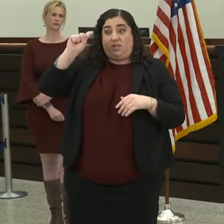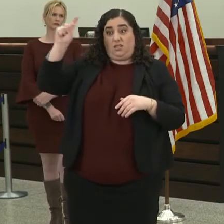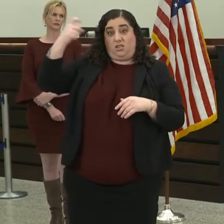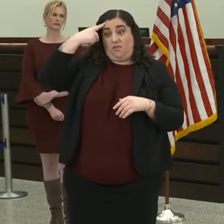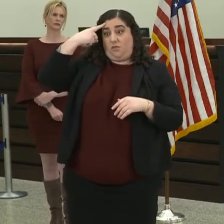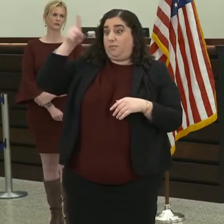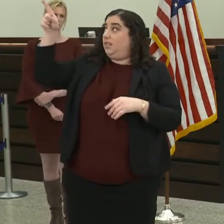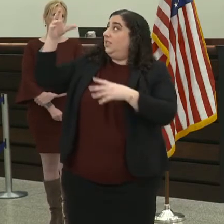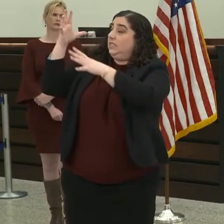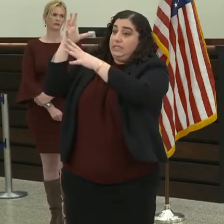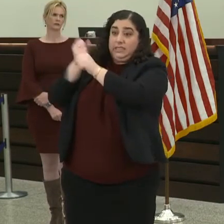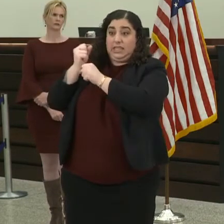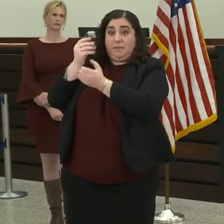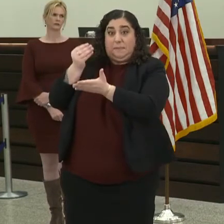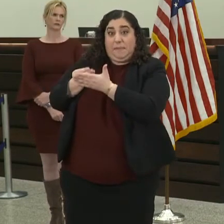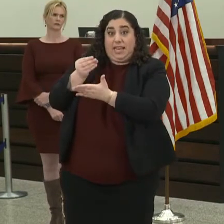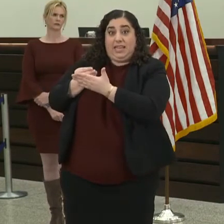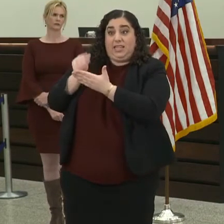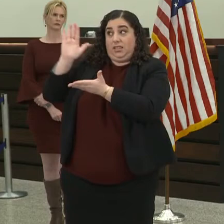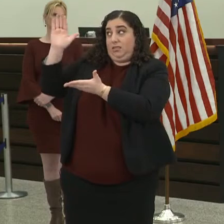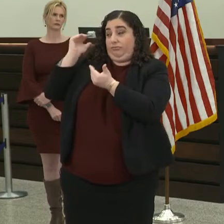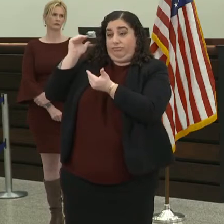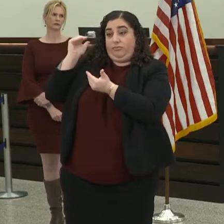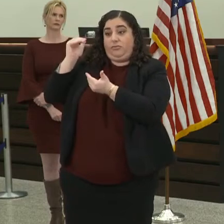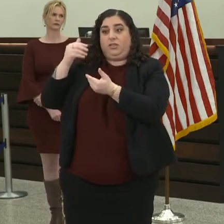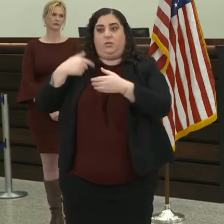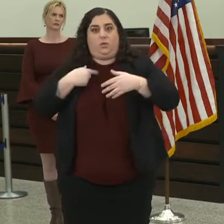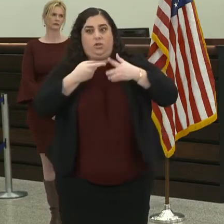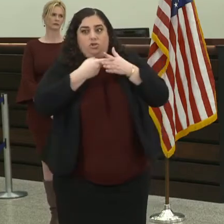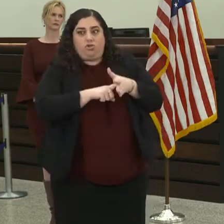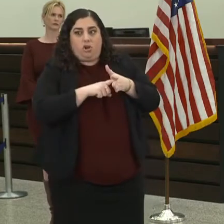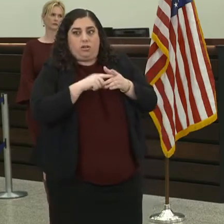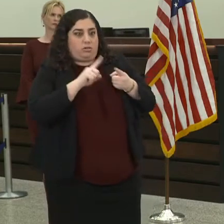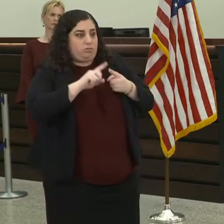we can initiate stockpiling the vaccine here in the United States.